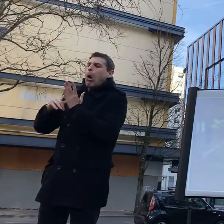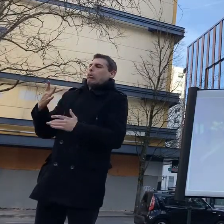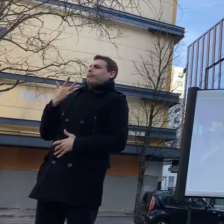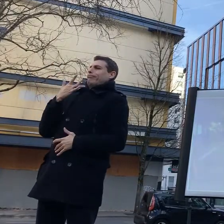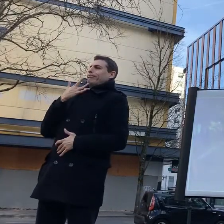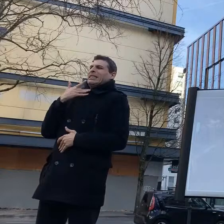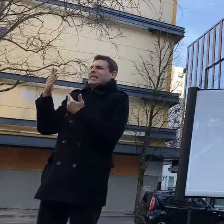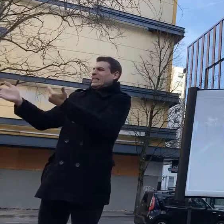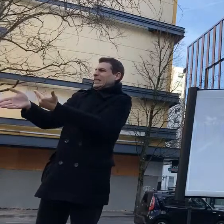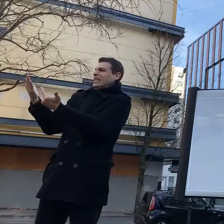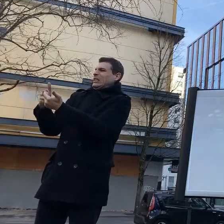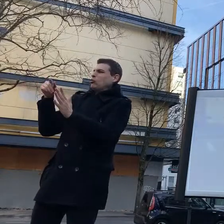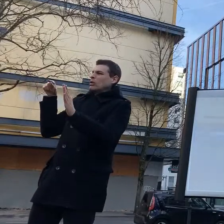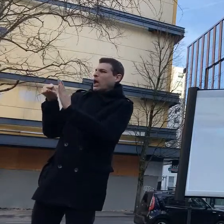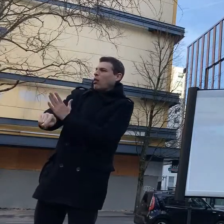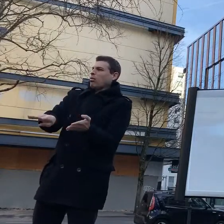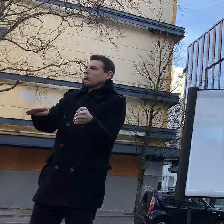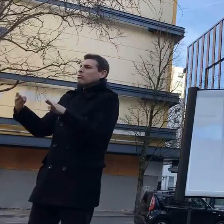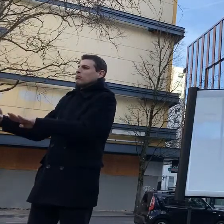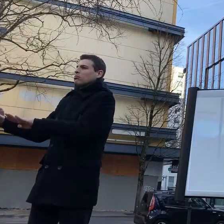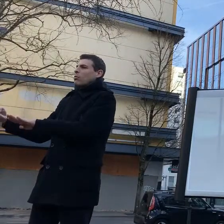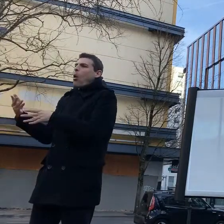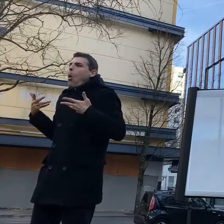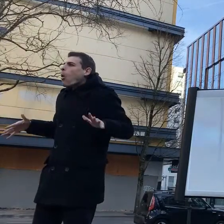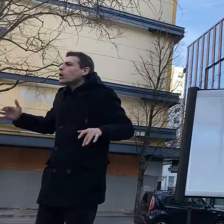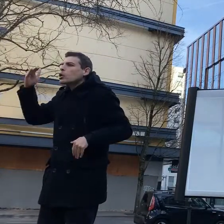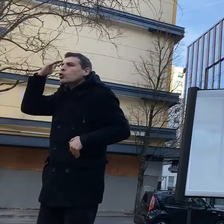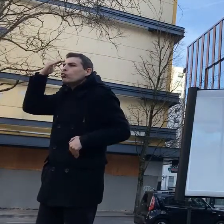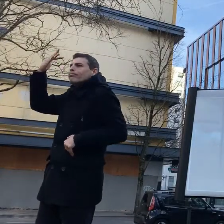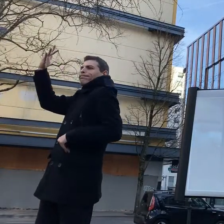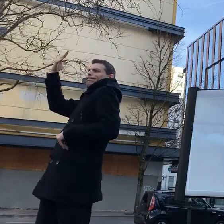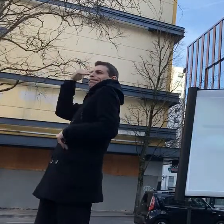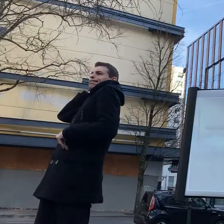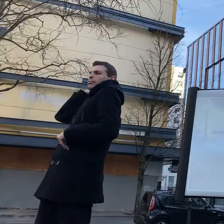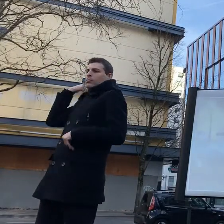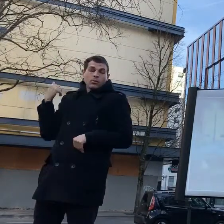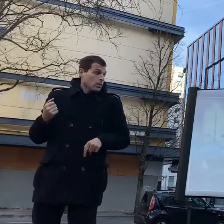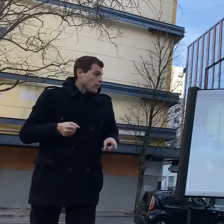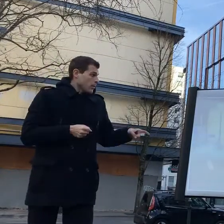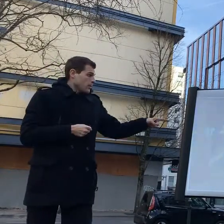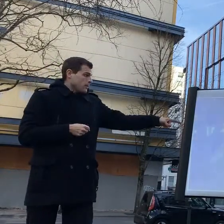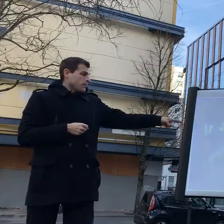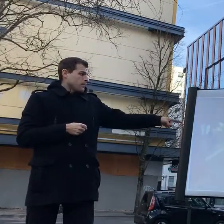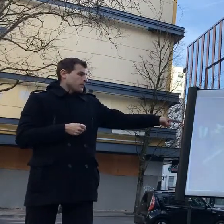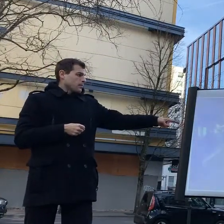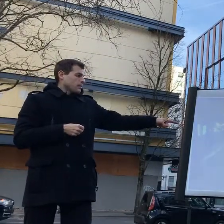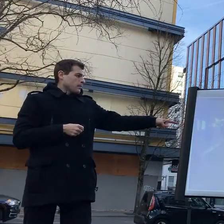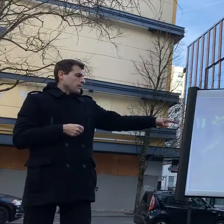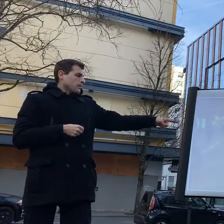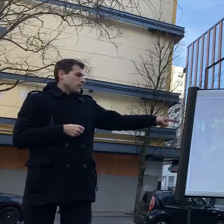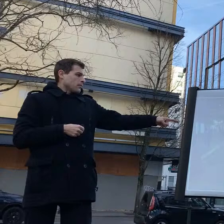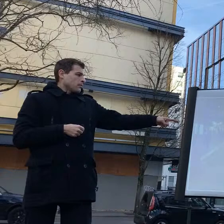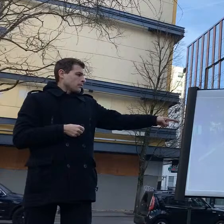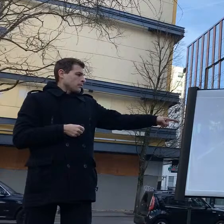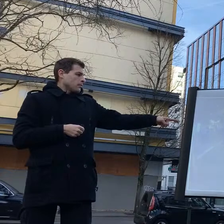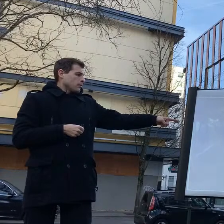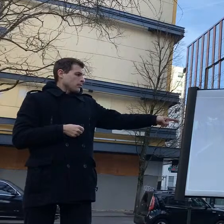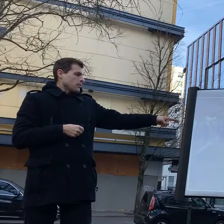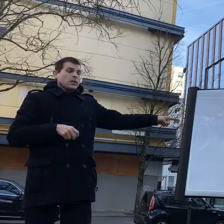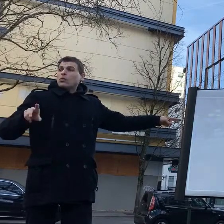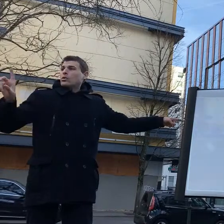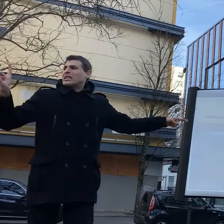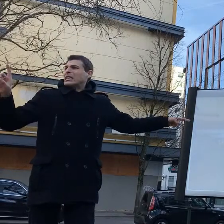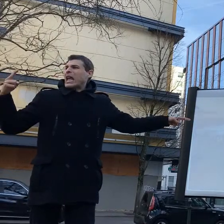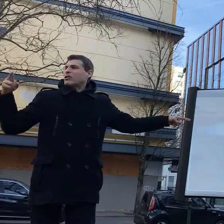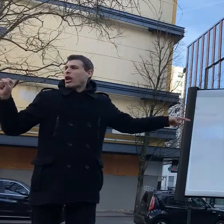is well documented this is not hidden this is not ivory tower research or you know only